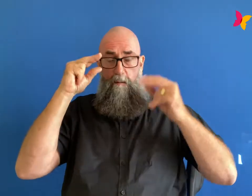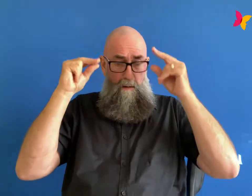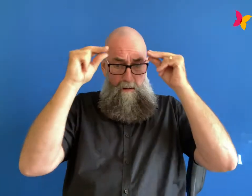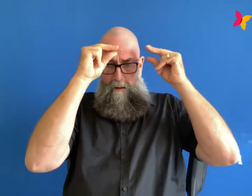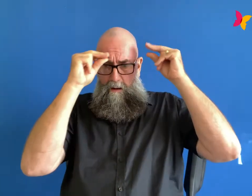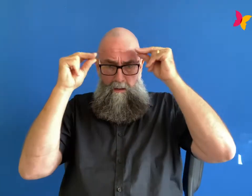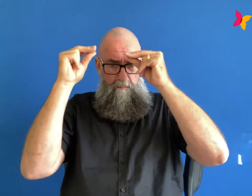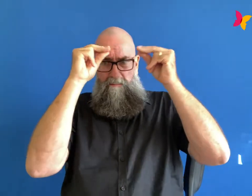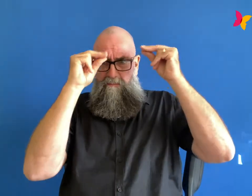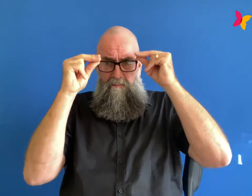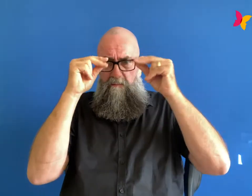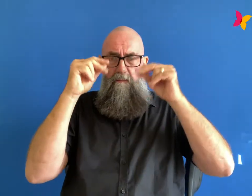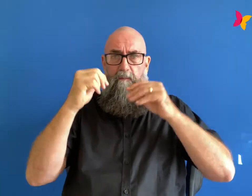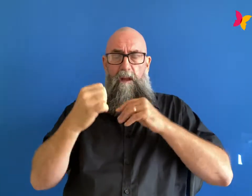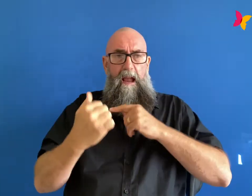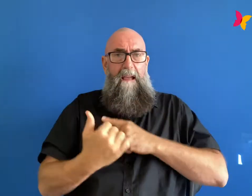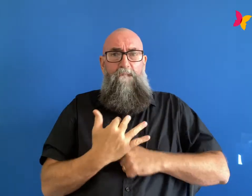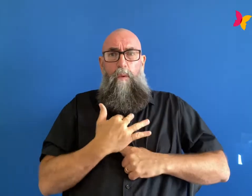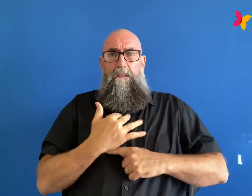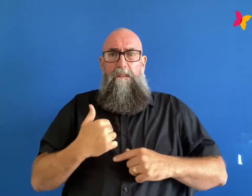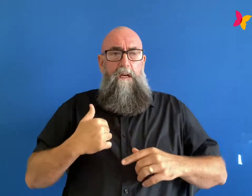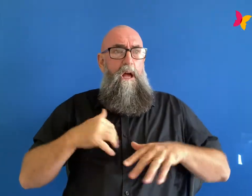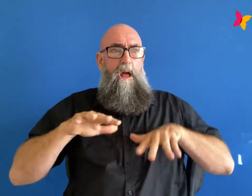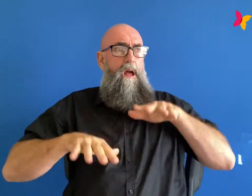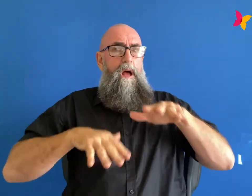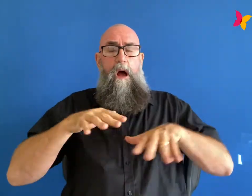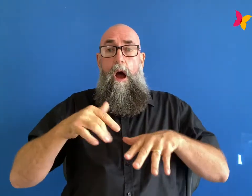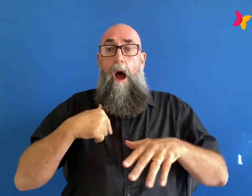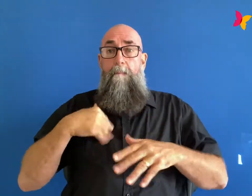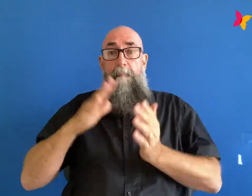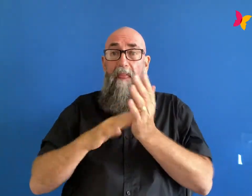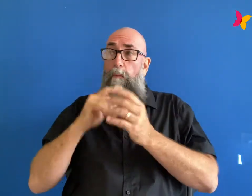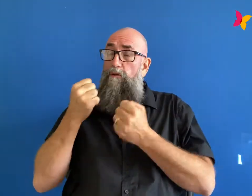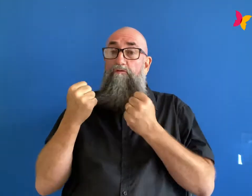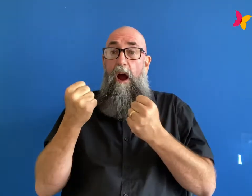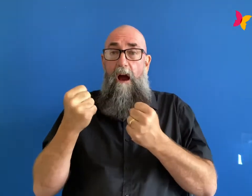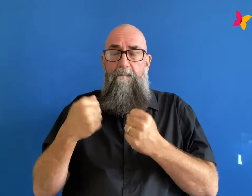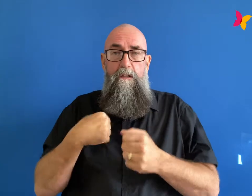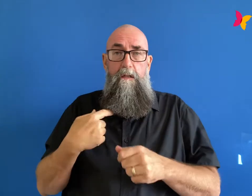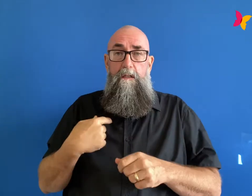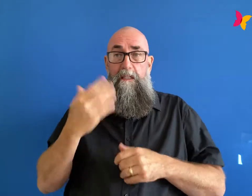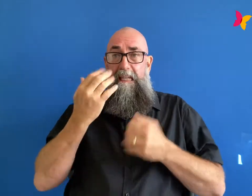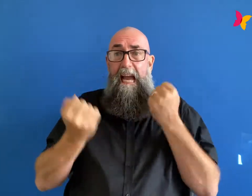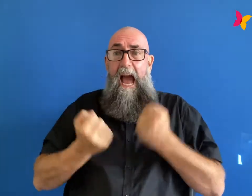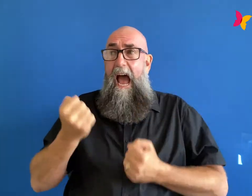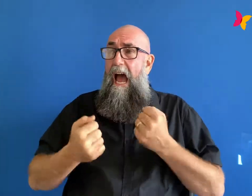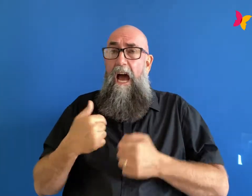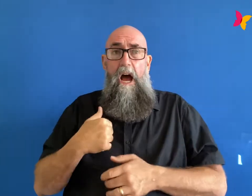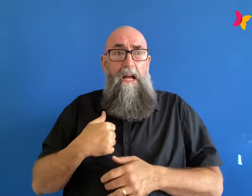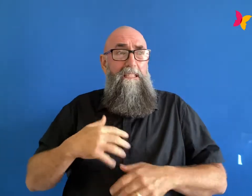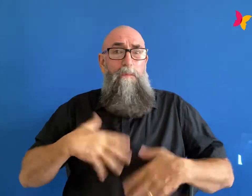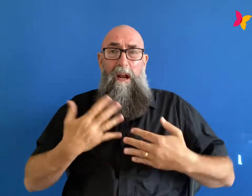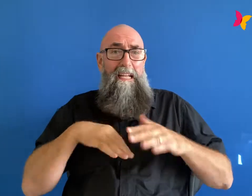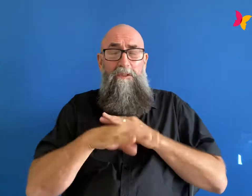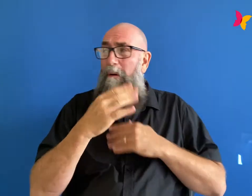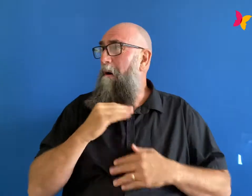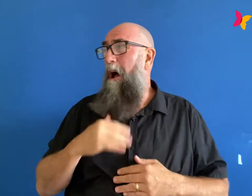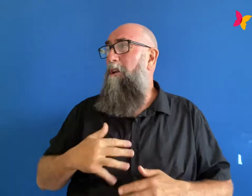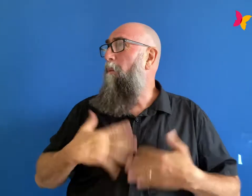couldn't bring myself to get out of the car to go into school because i couldn't face seeing other people thinking